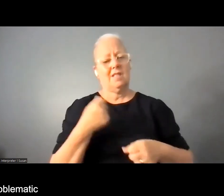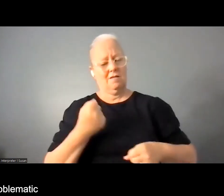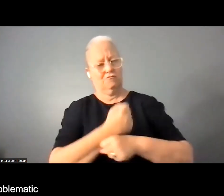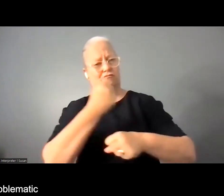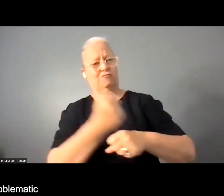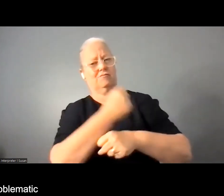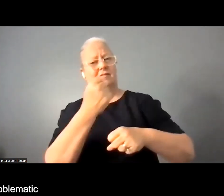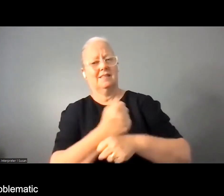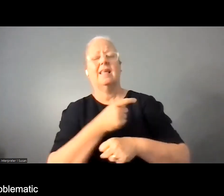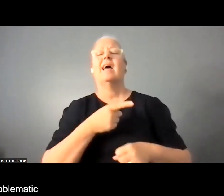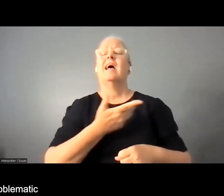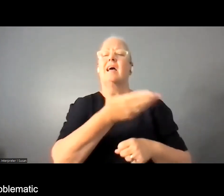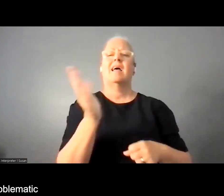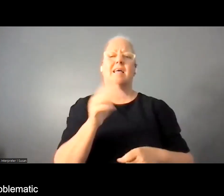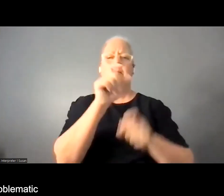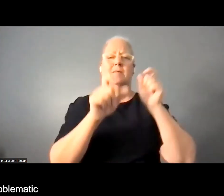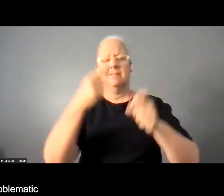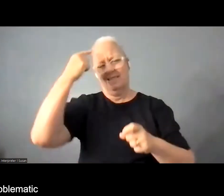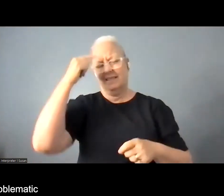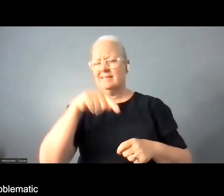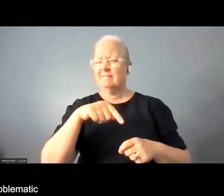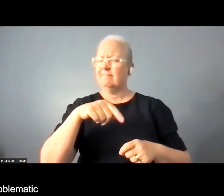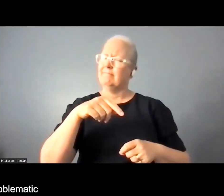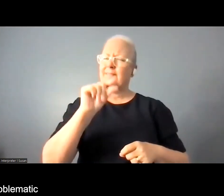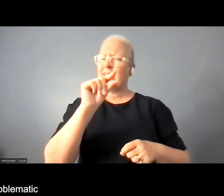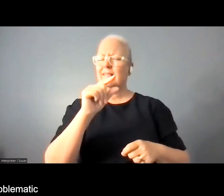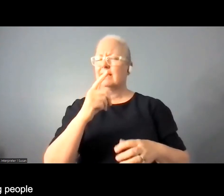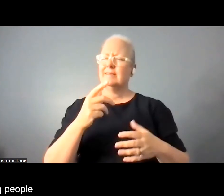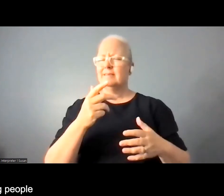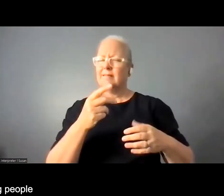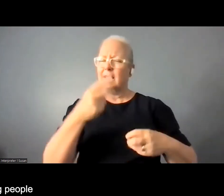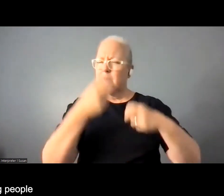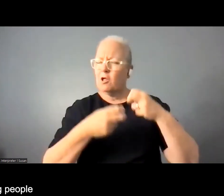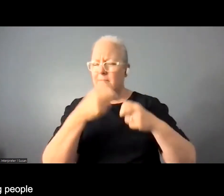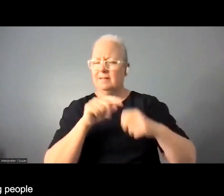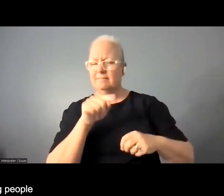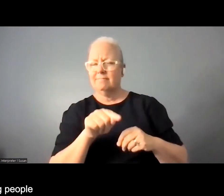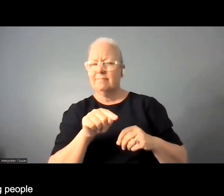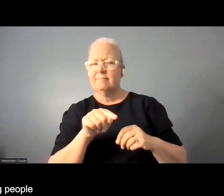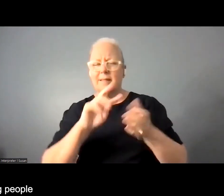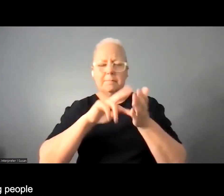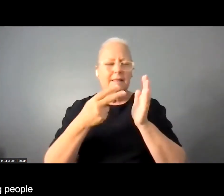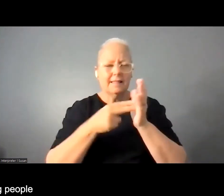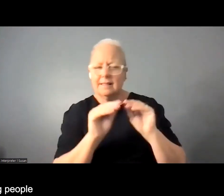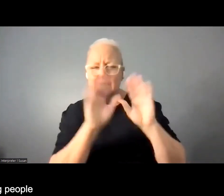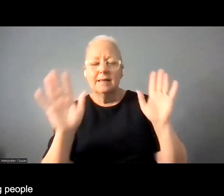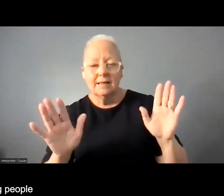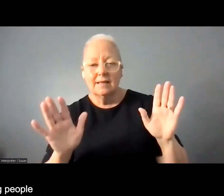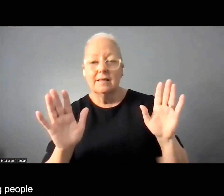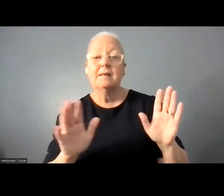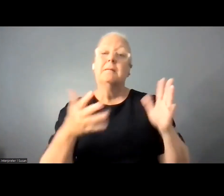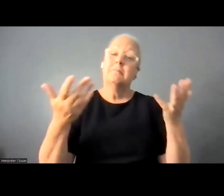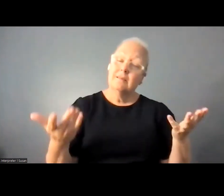problematic but unfortunately that is um a primary way of valuing people in in many of our capitalist